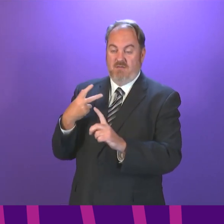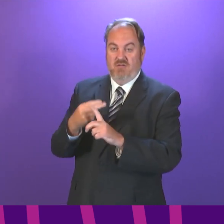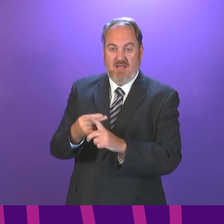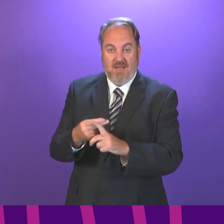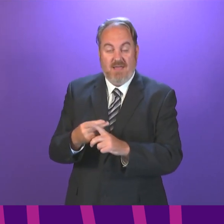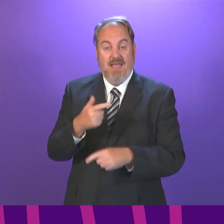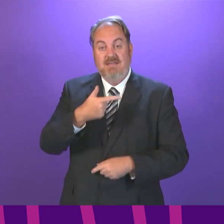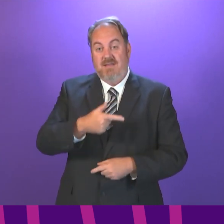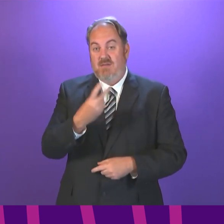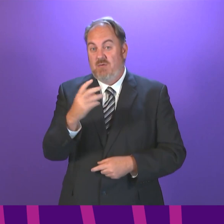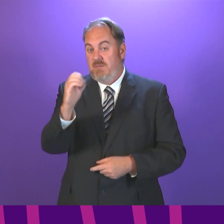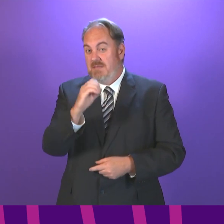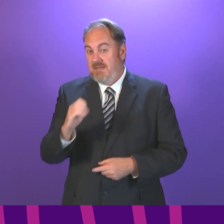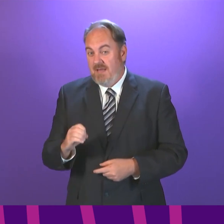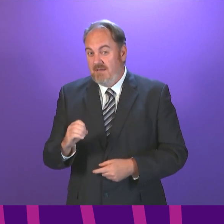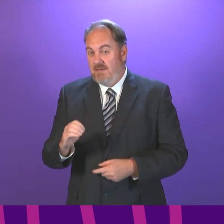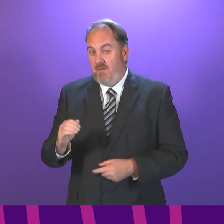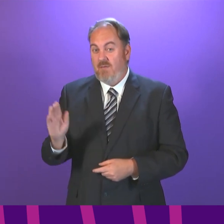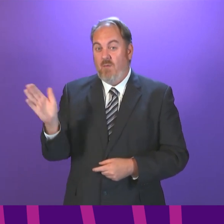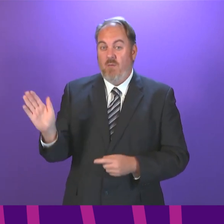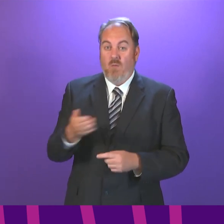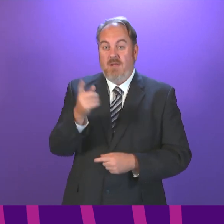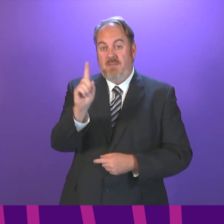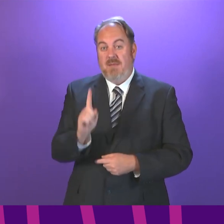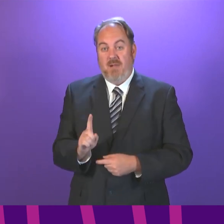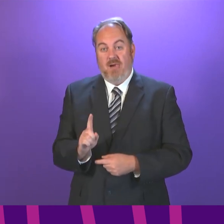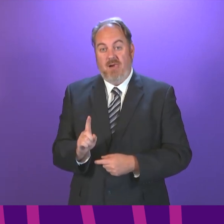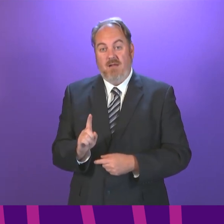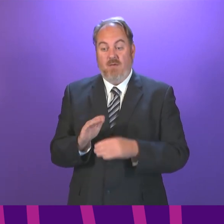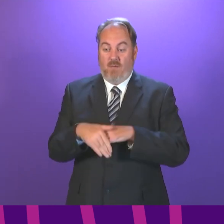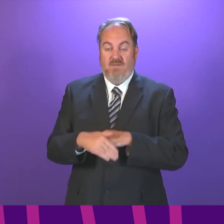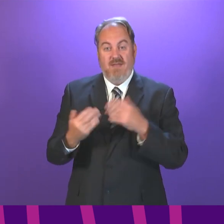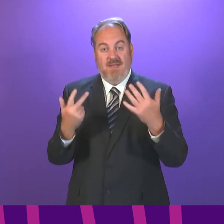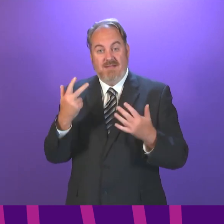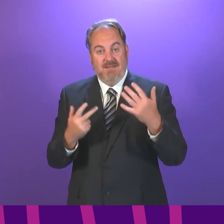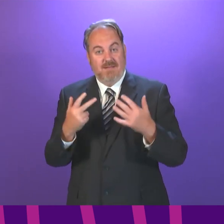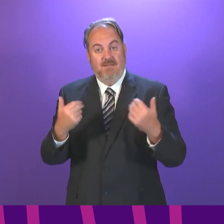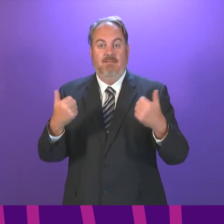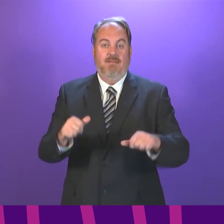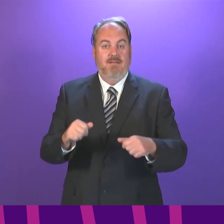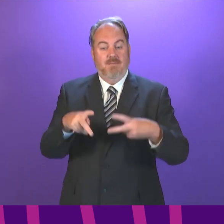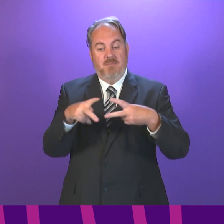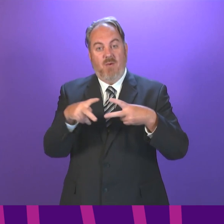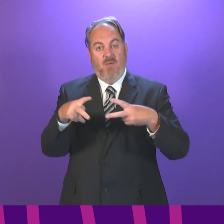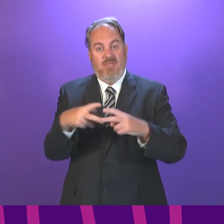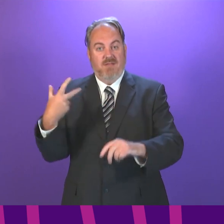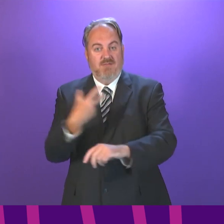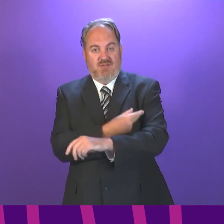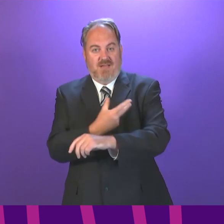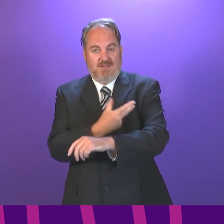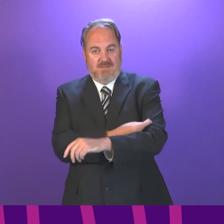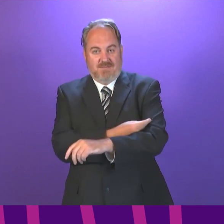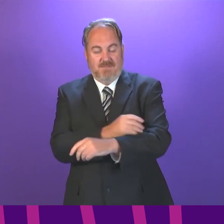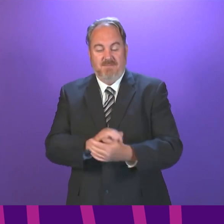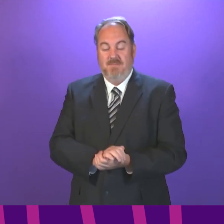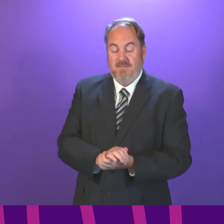and 72 per cent of all over 18-year-olds have had both doses. 93 per cent of over 40-year-olds have